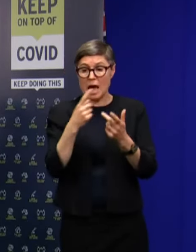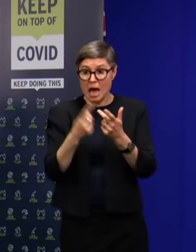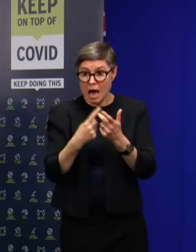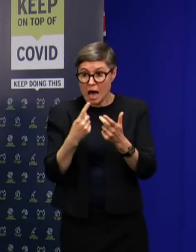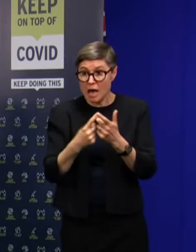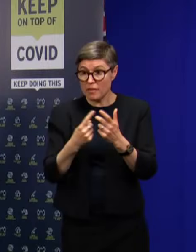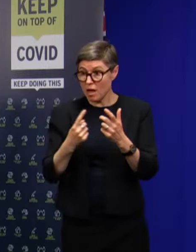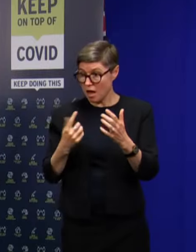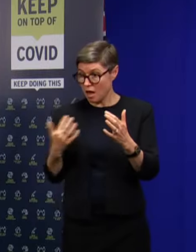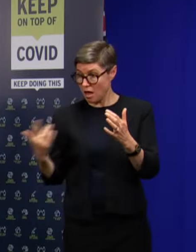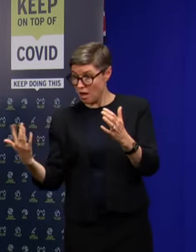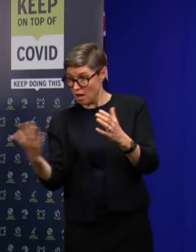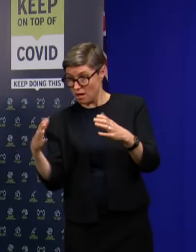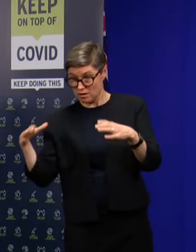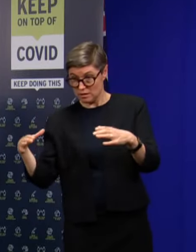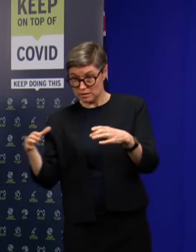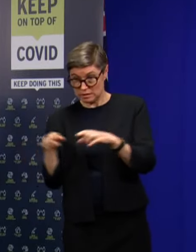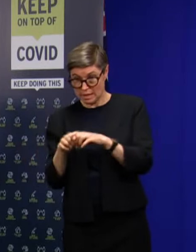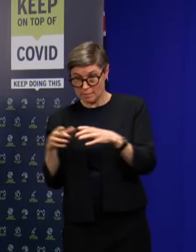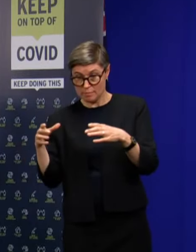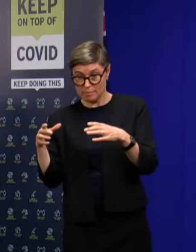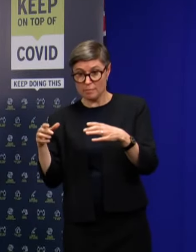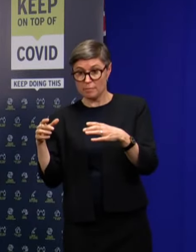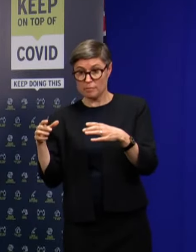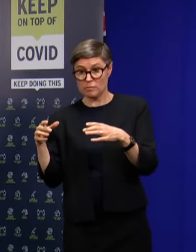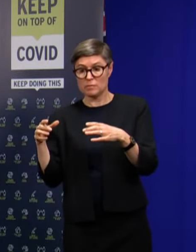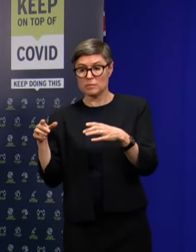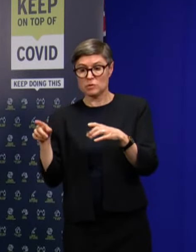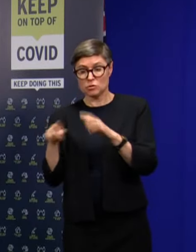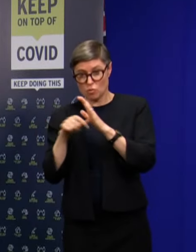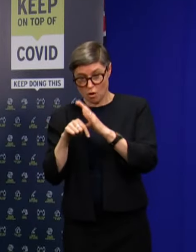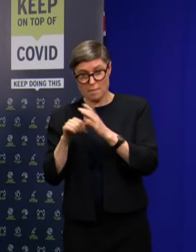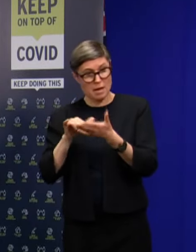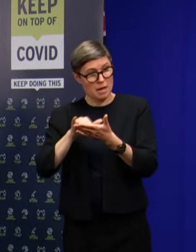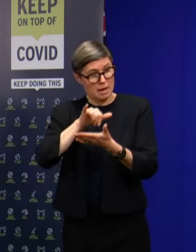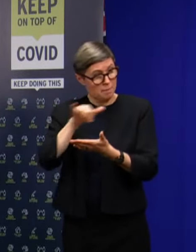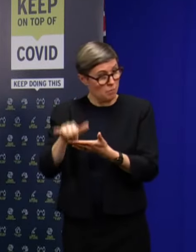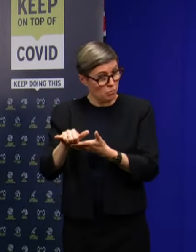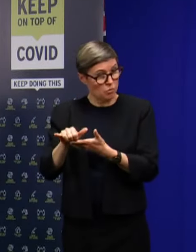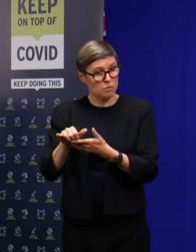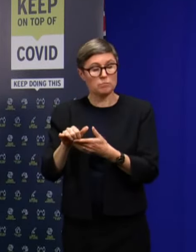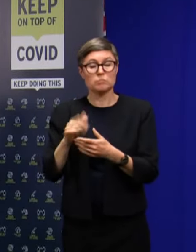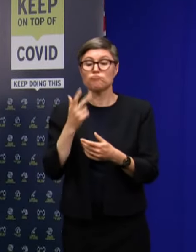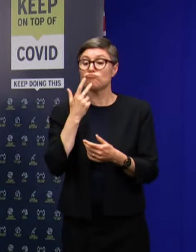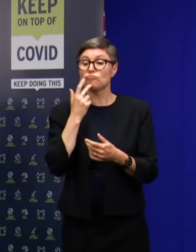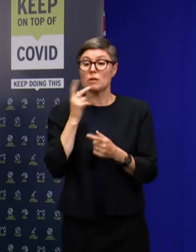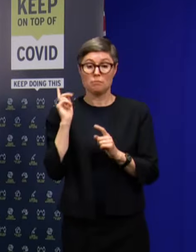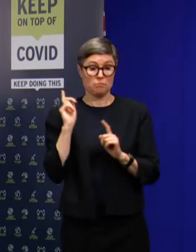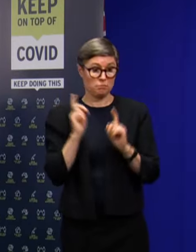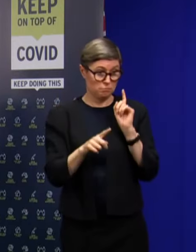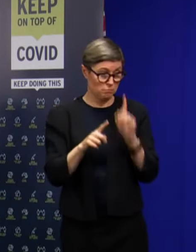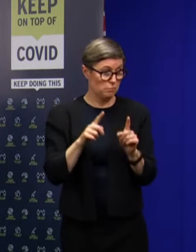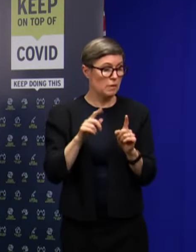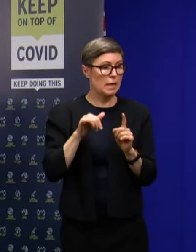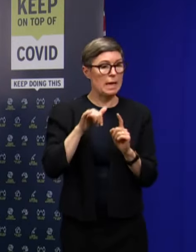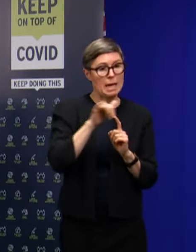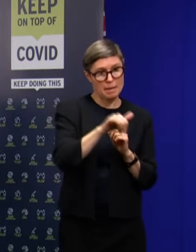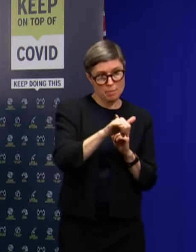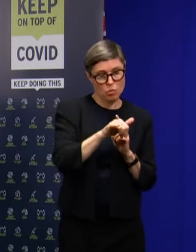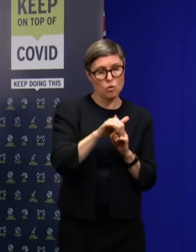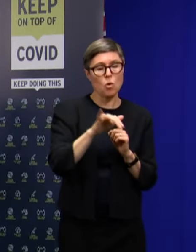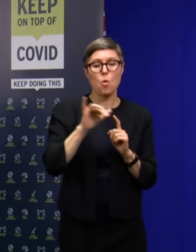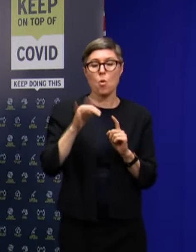were principally people who were at the airport, either as visitors to the airport, or workers at the airport,